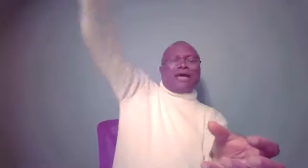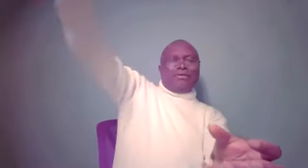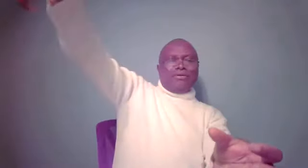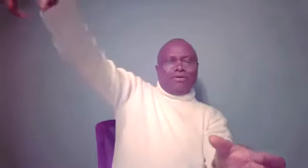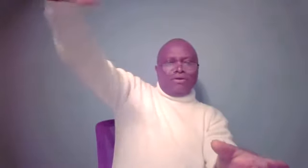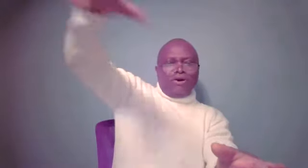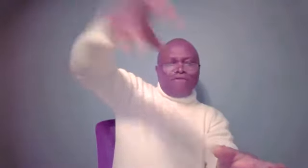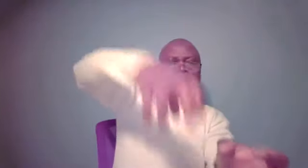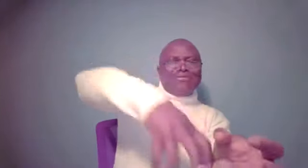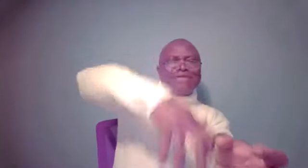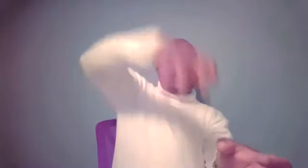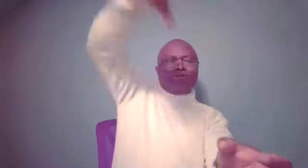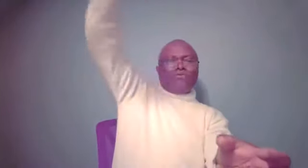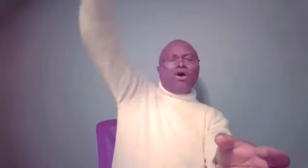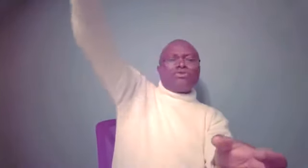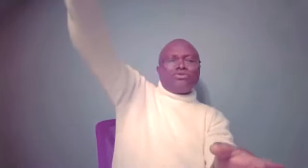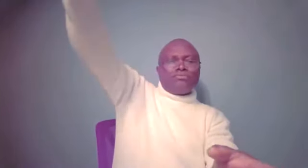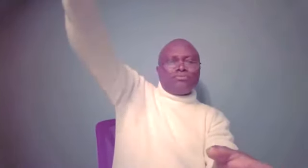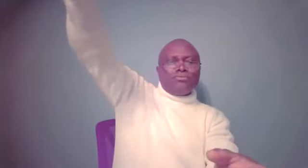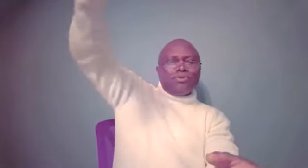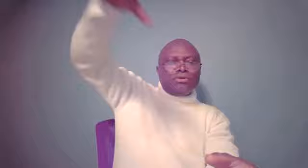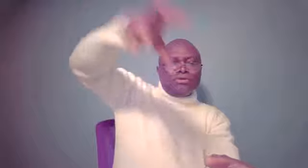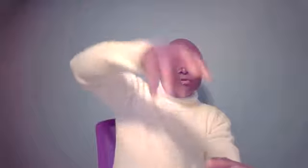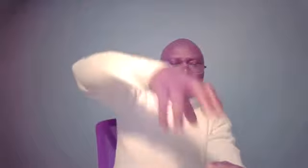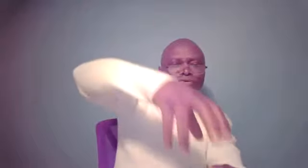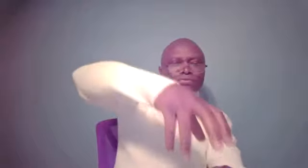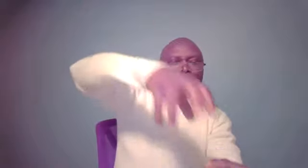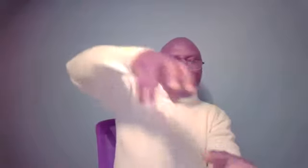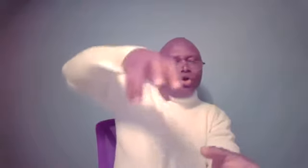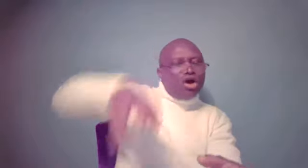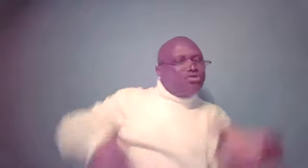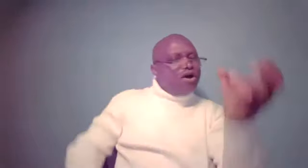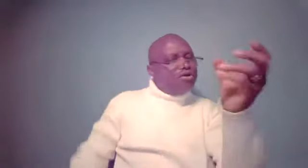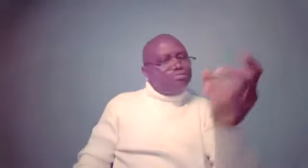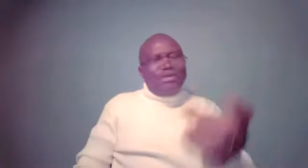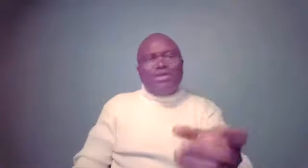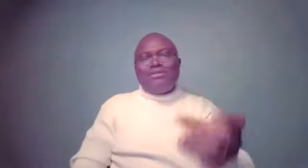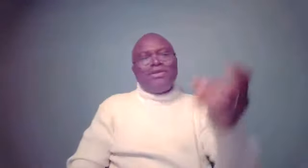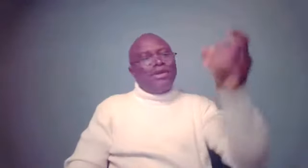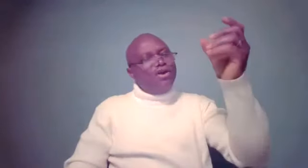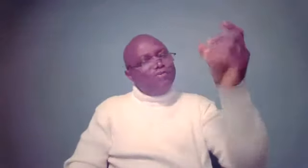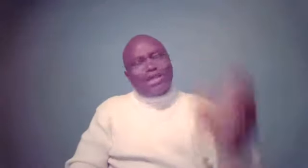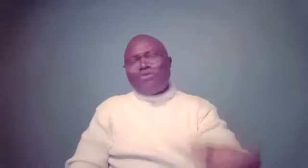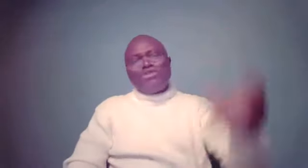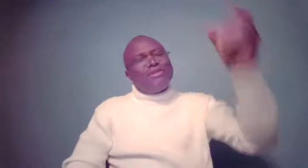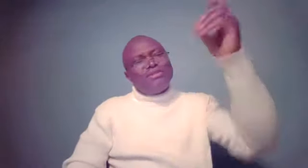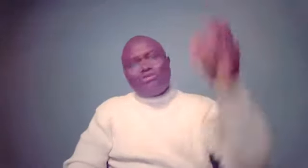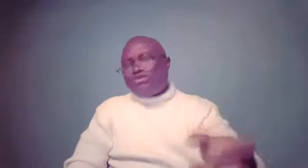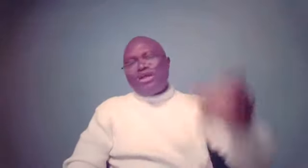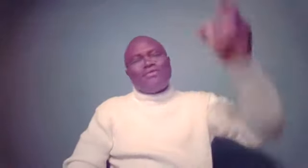of that destiny of yours. But what God does, being a God of second chance and third chance,